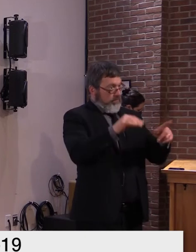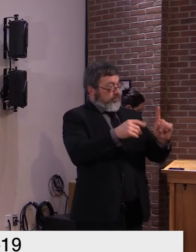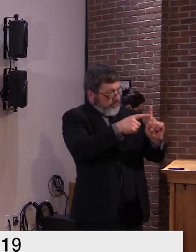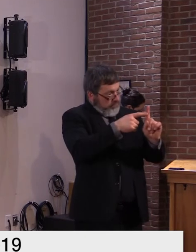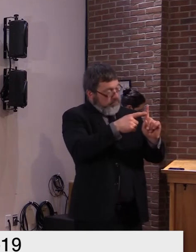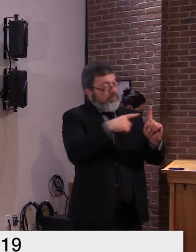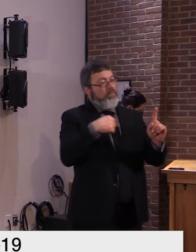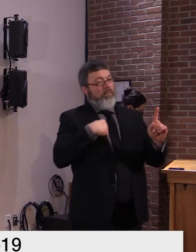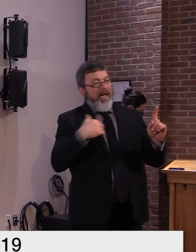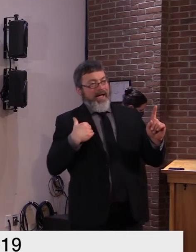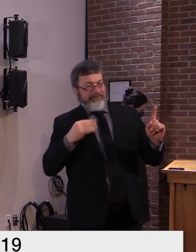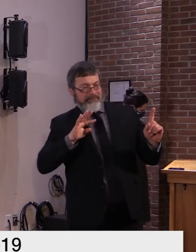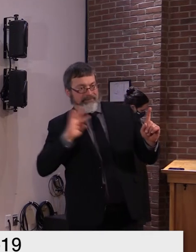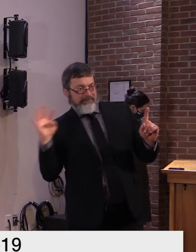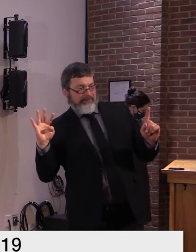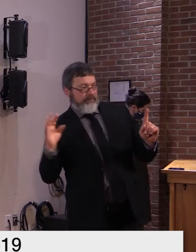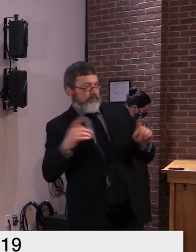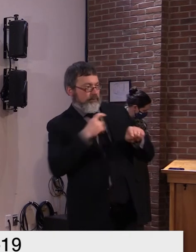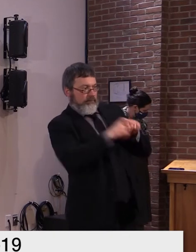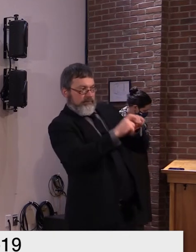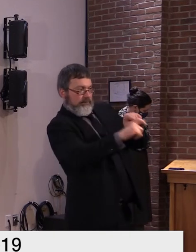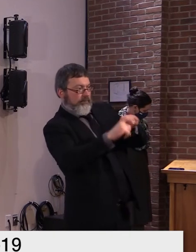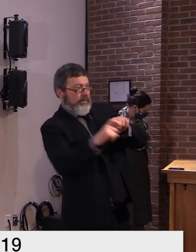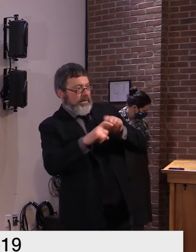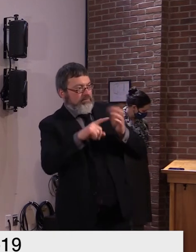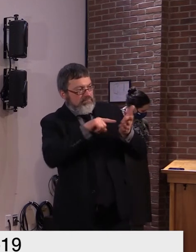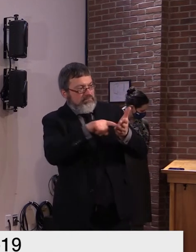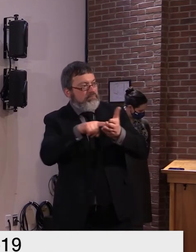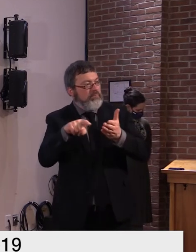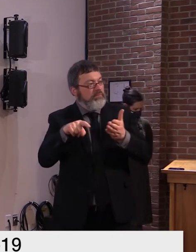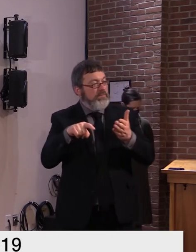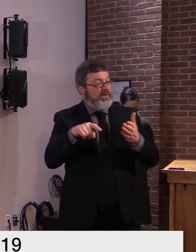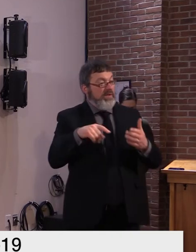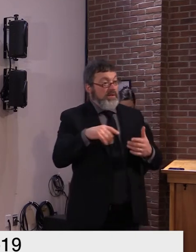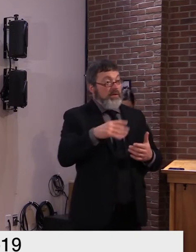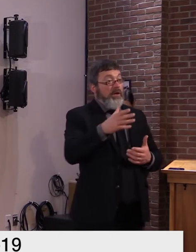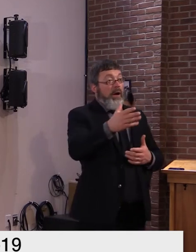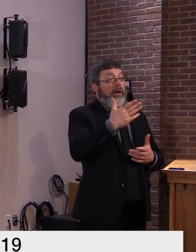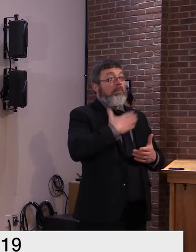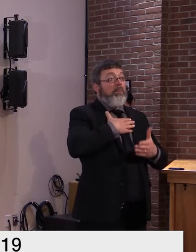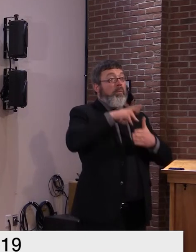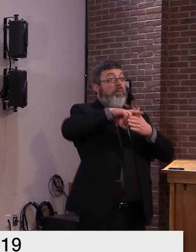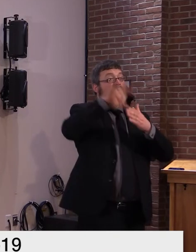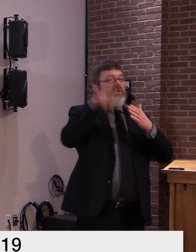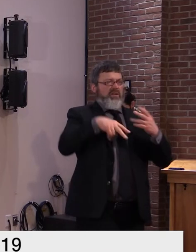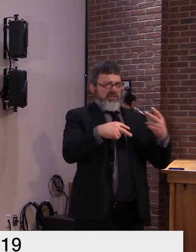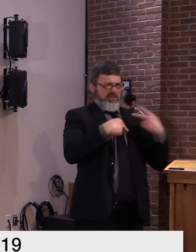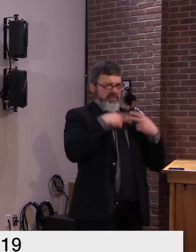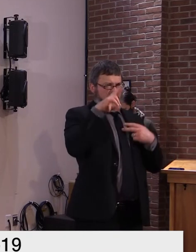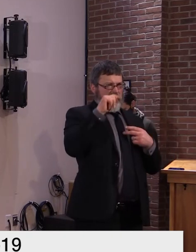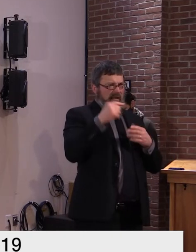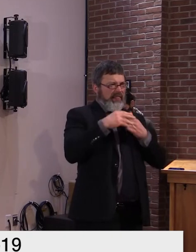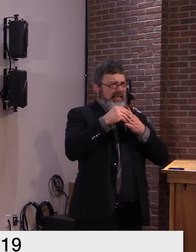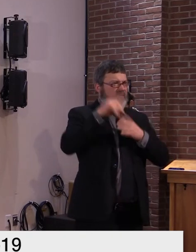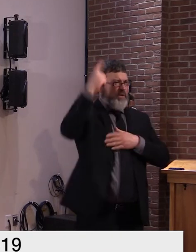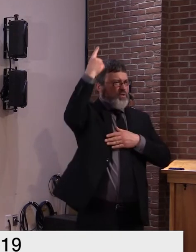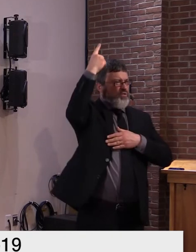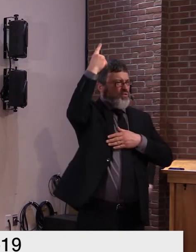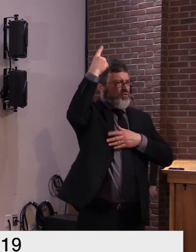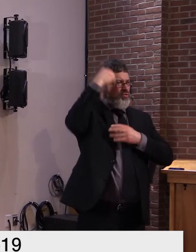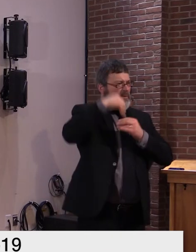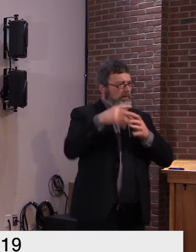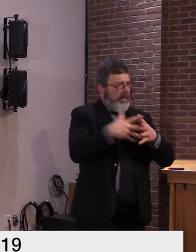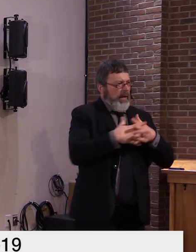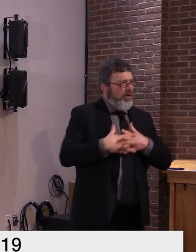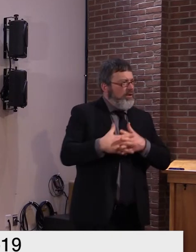best statistics in the country. If your theory is correct, which again, I'm not confirming that it is